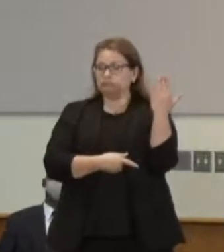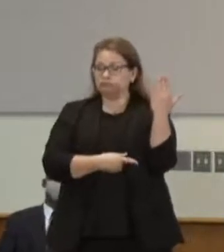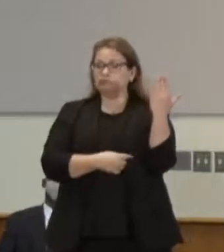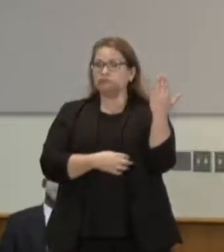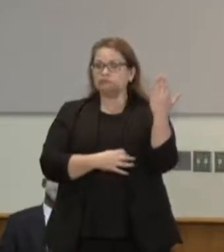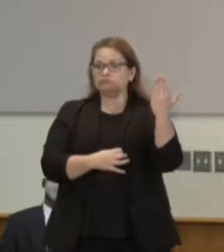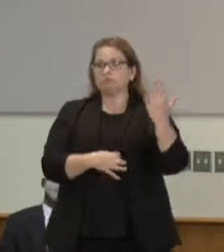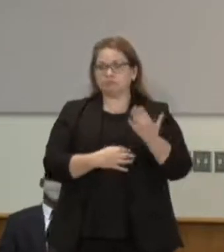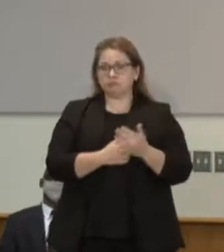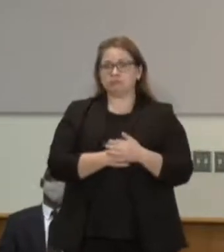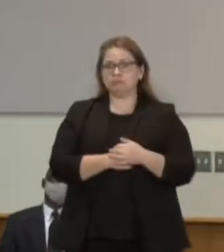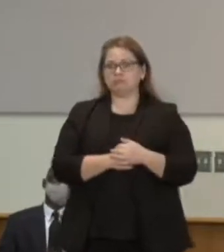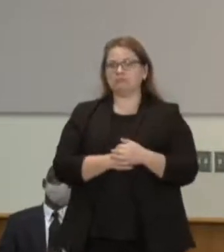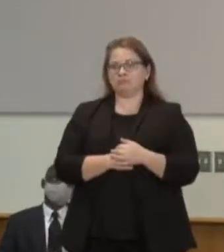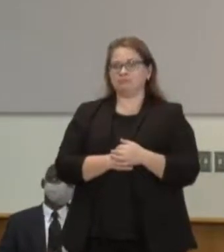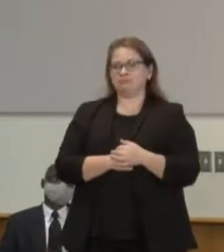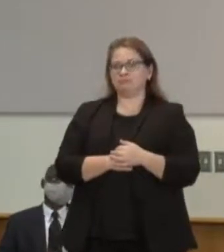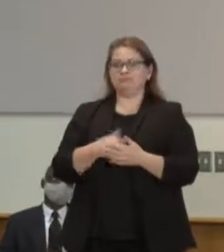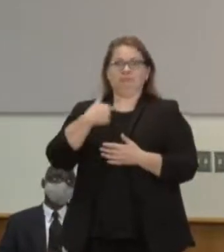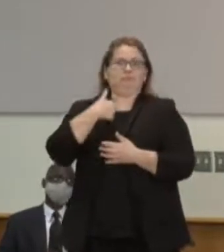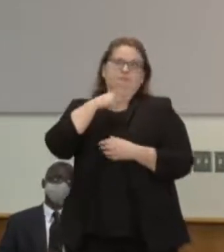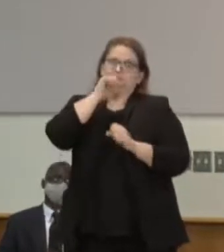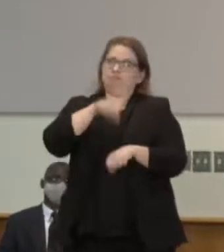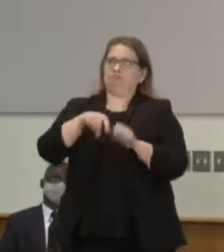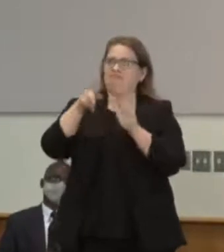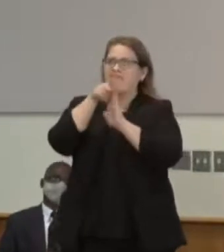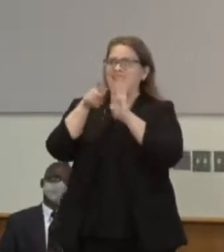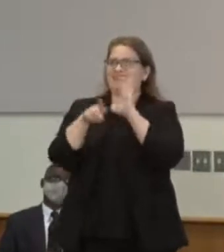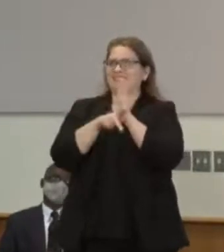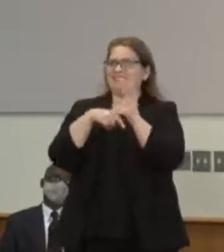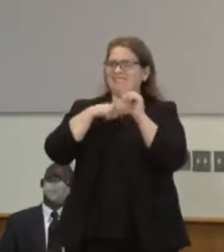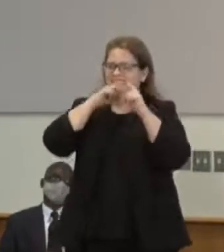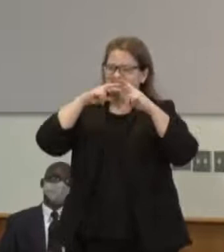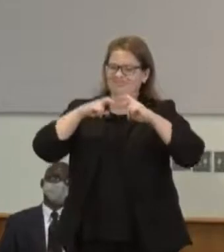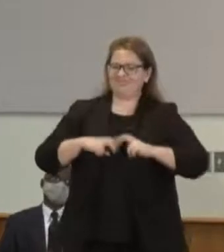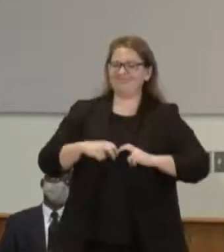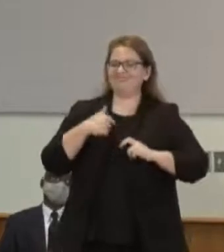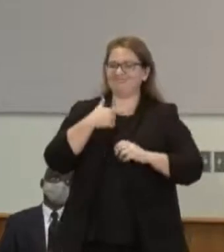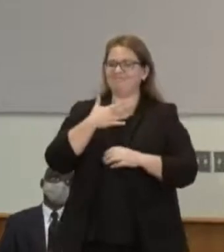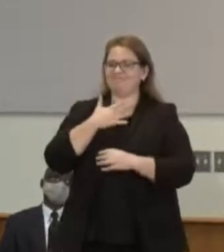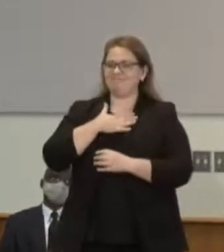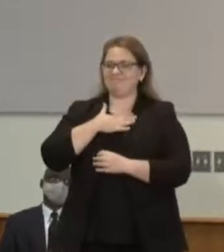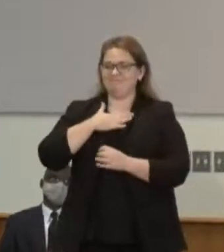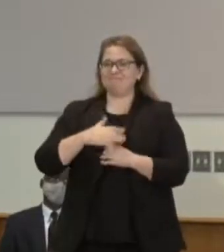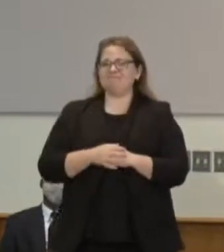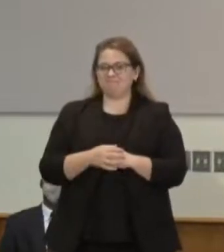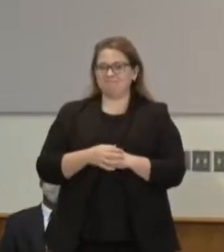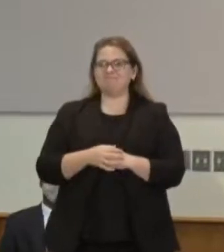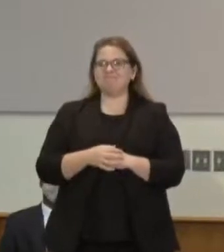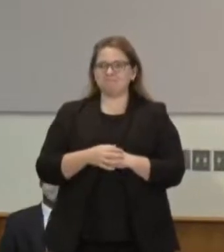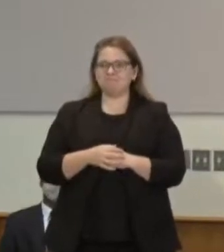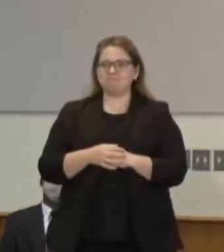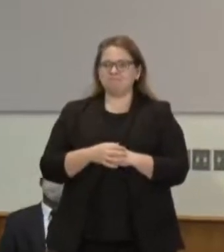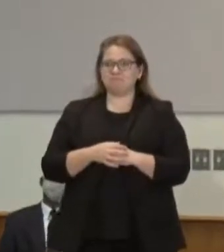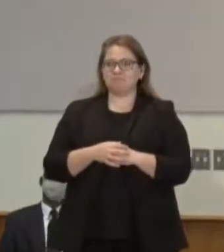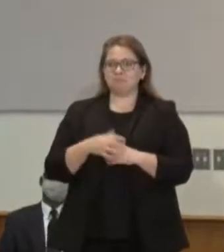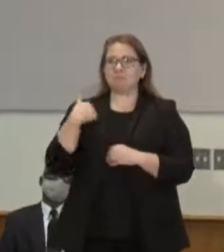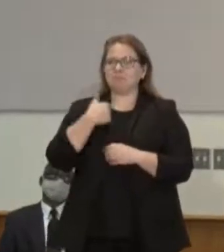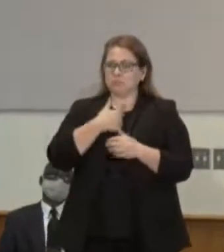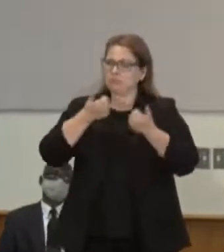about is the work that actually our committee pushed something like this out a year ago